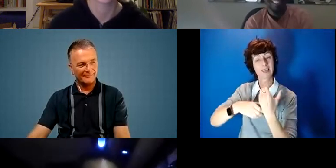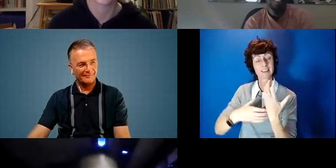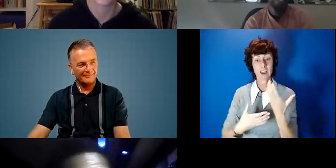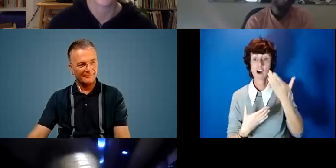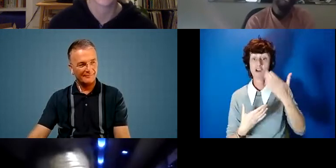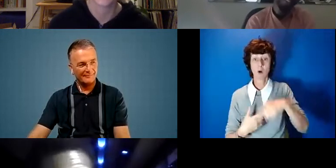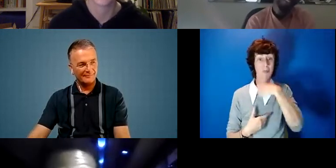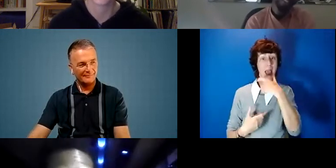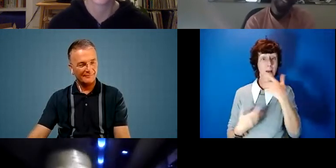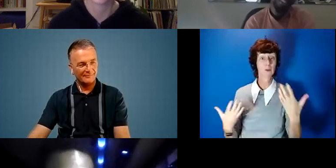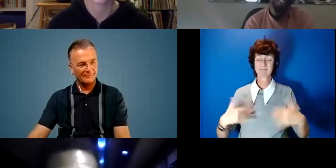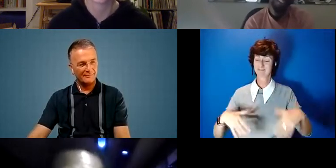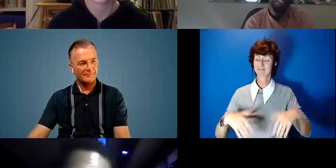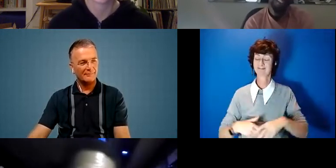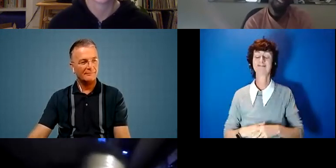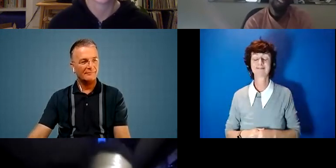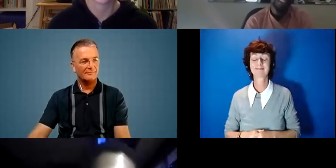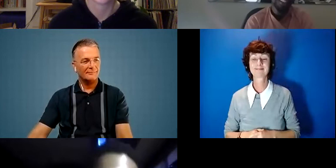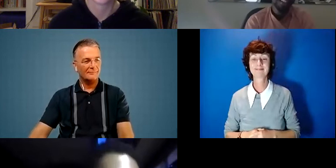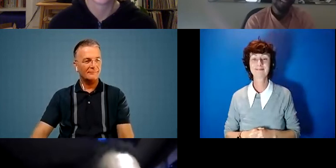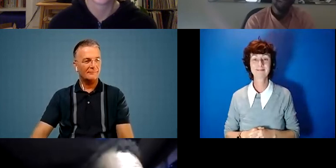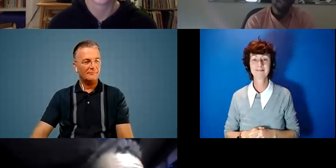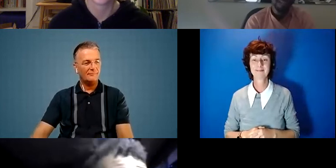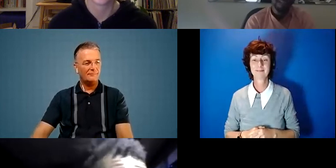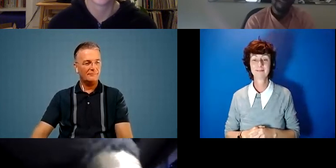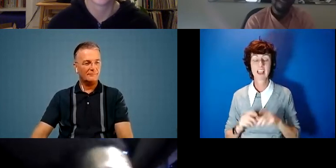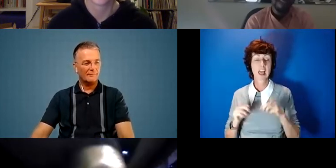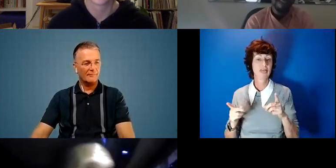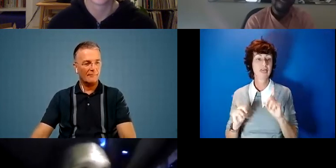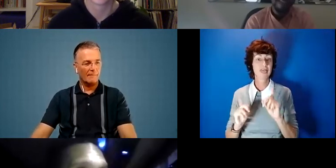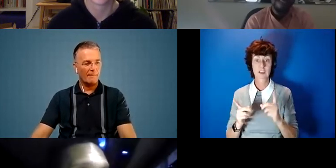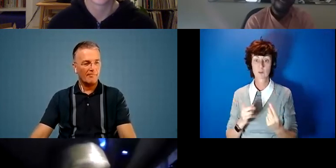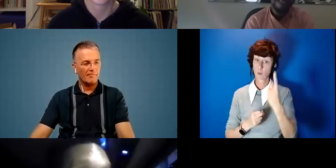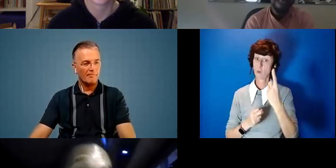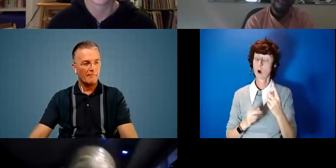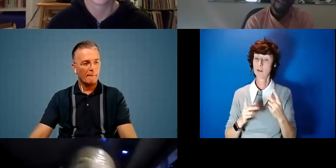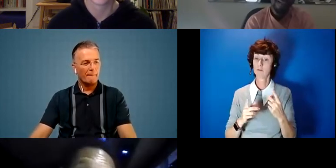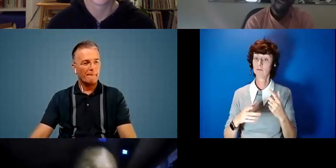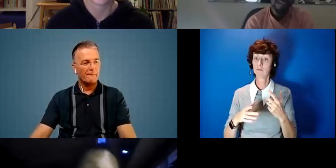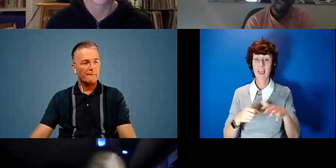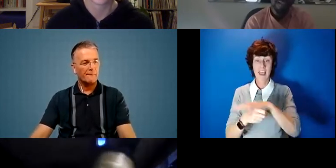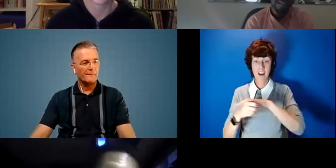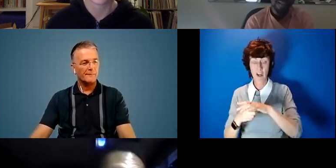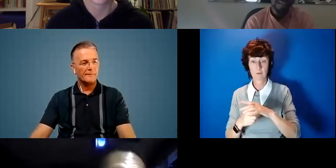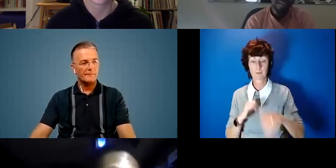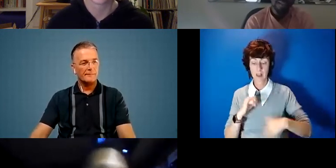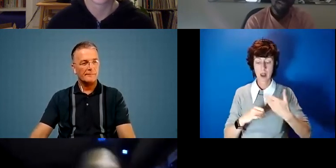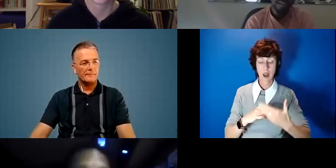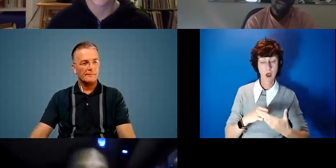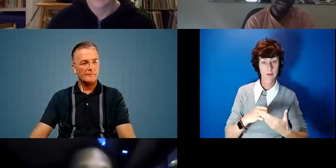the apple press that they pressed. So that's Come With Bro. And then there's the last thing is myself.